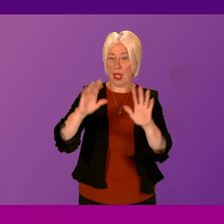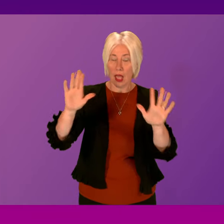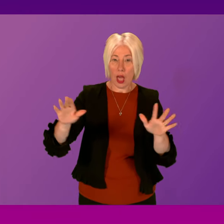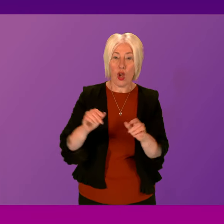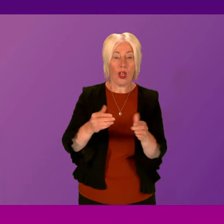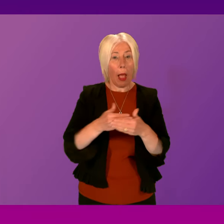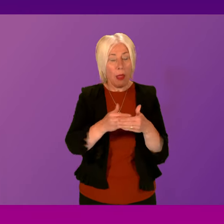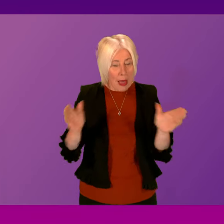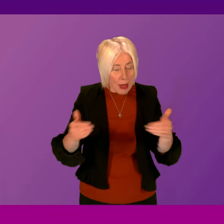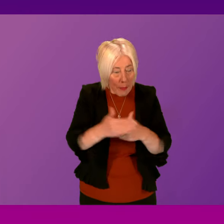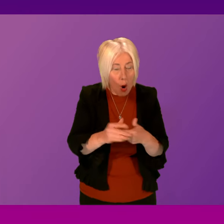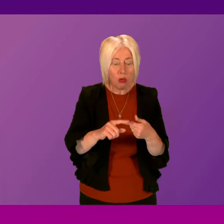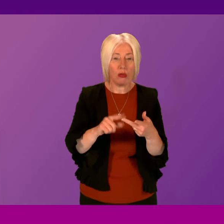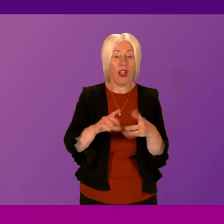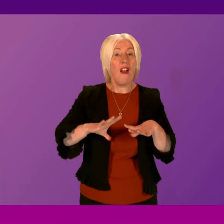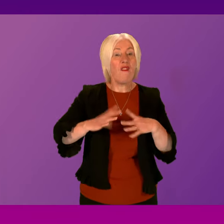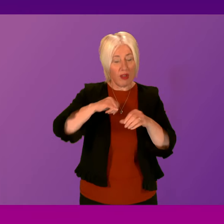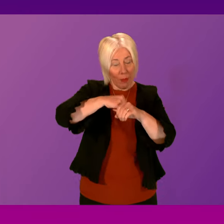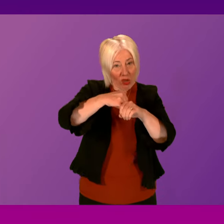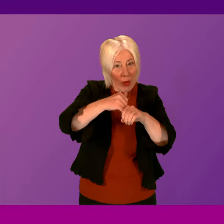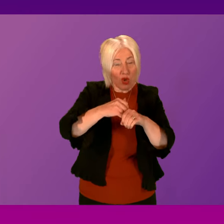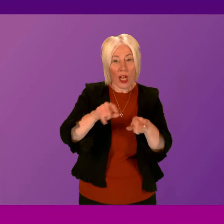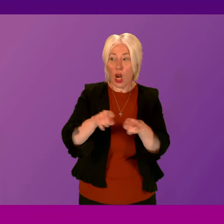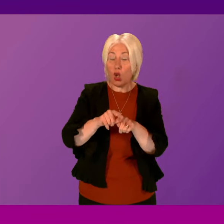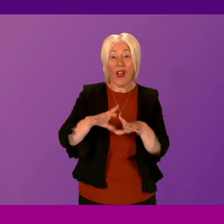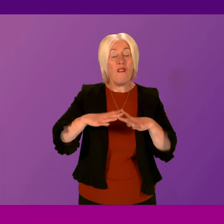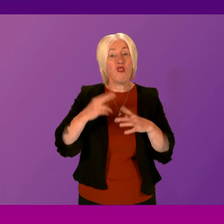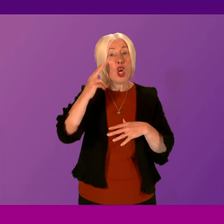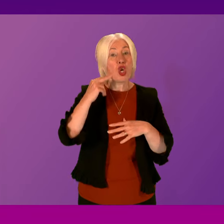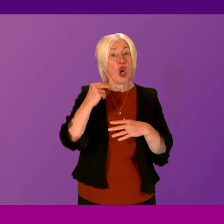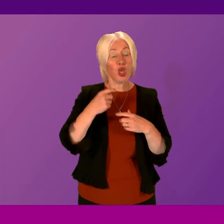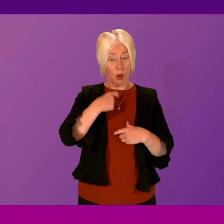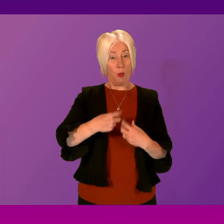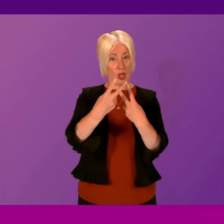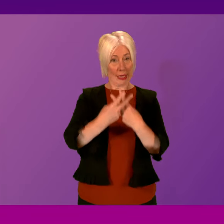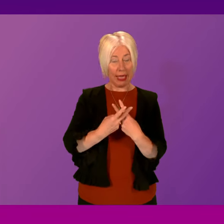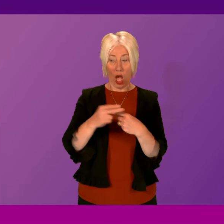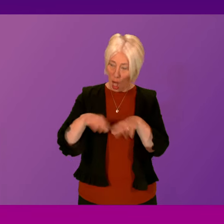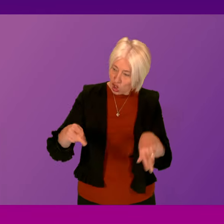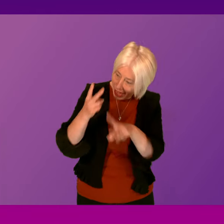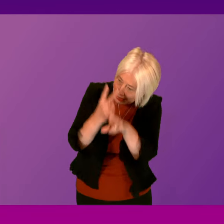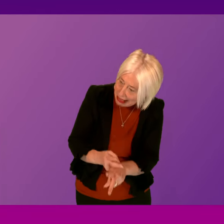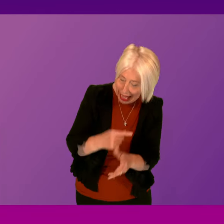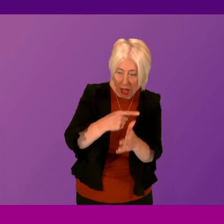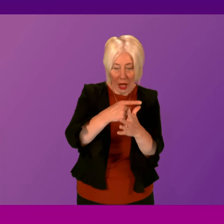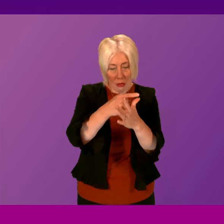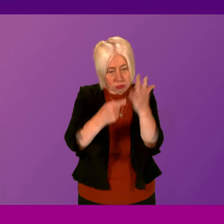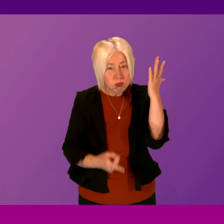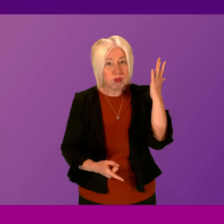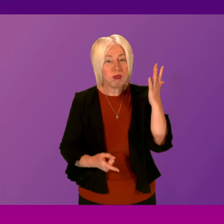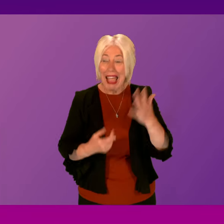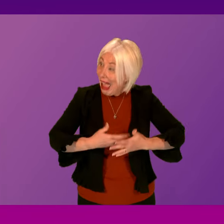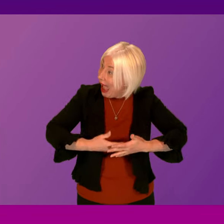box. You get free prescriptions. You, of course, get free nursing and personal care. You get childcare, the most generous offer of childcare